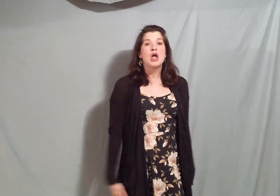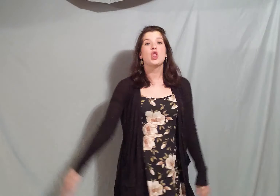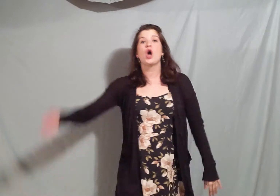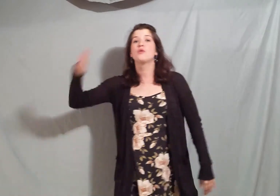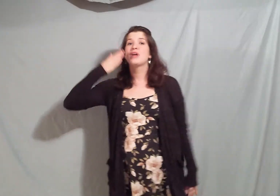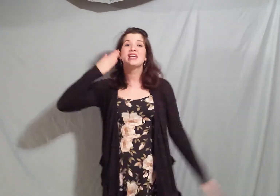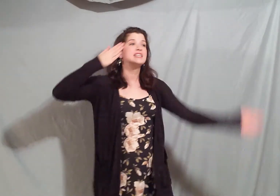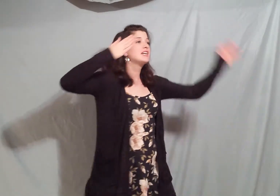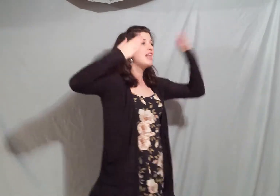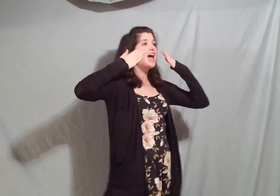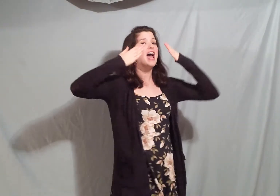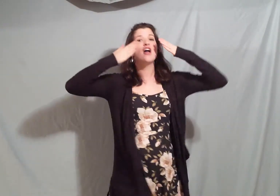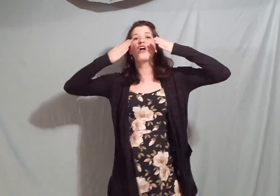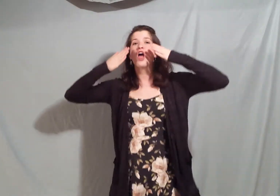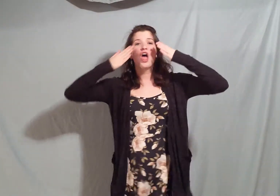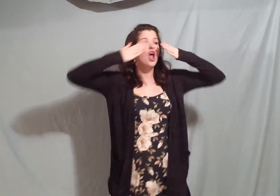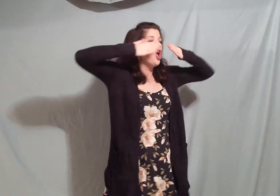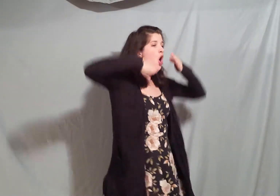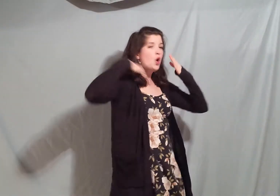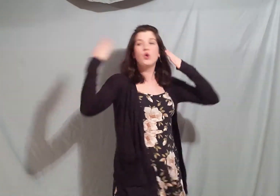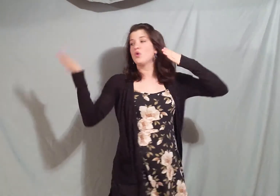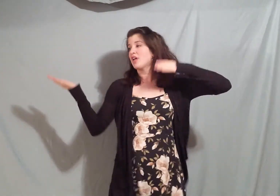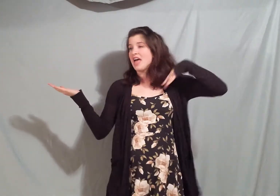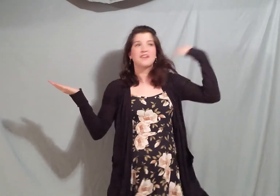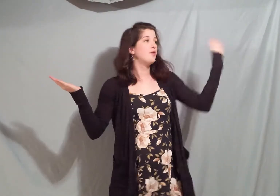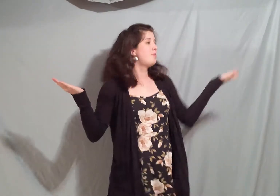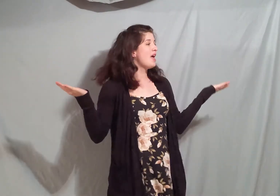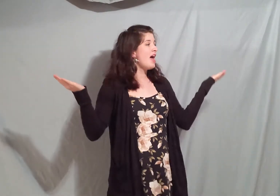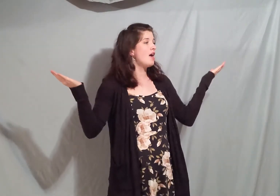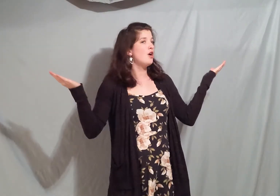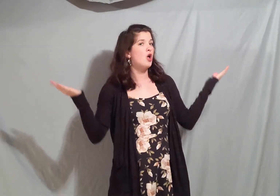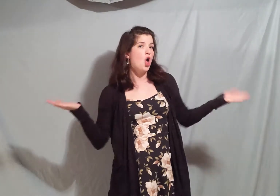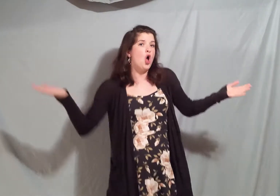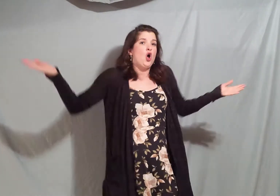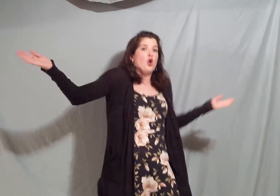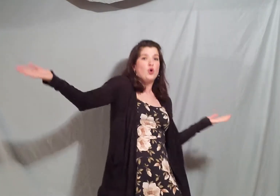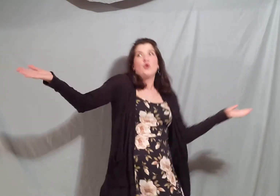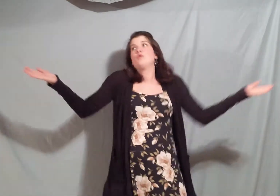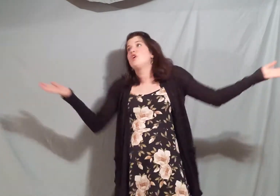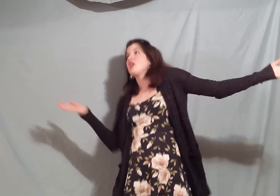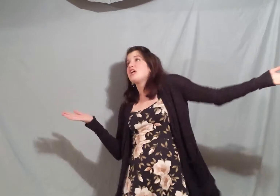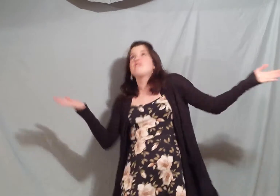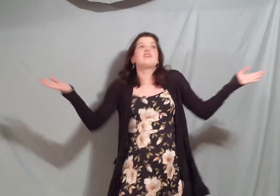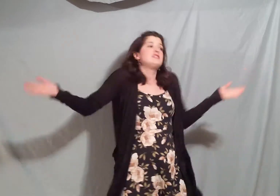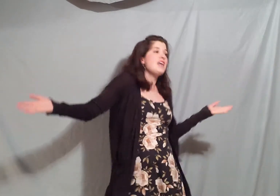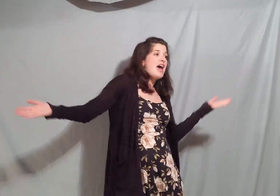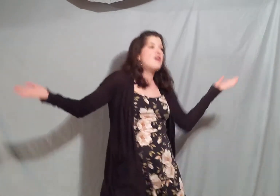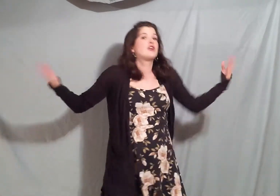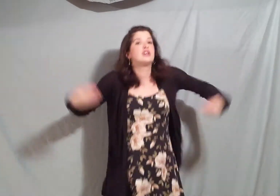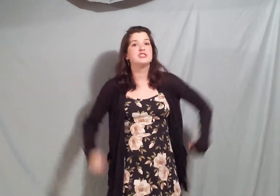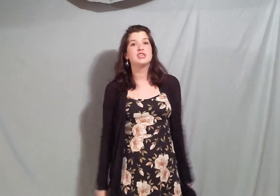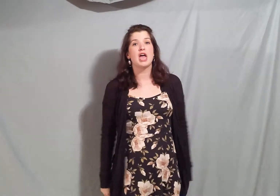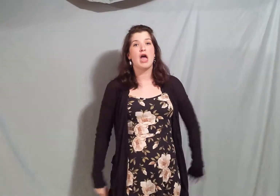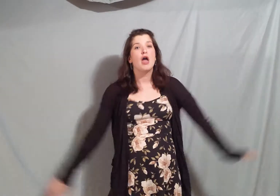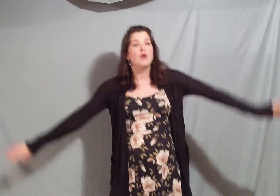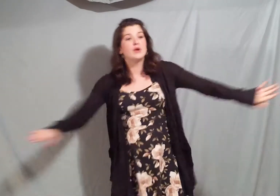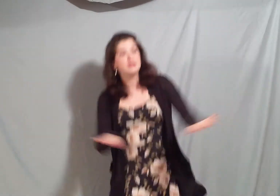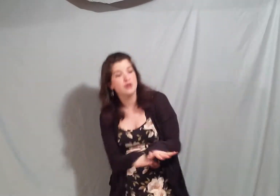Lord we declare, who can't compare Who would even dare, cause there is no